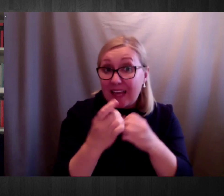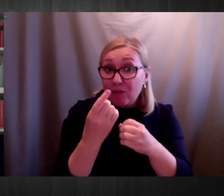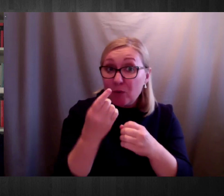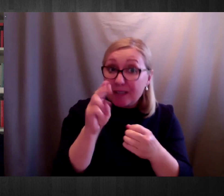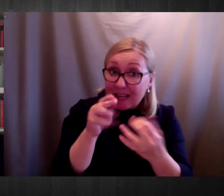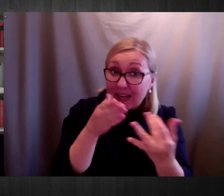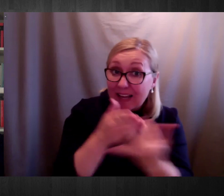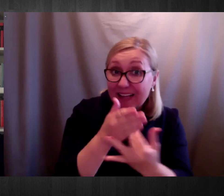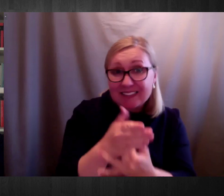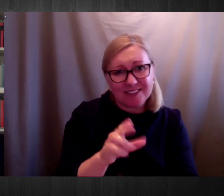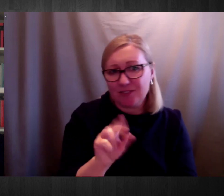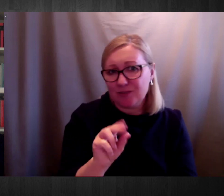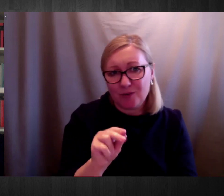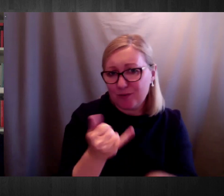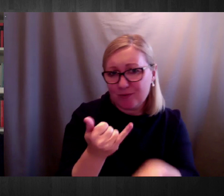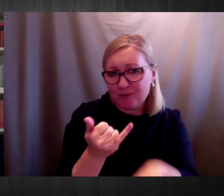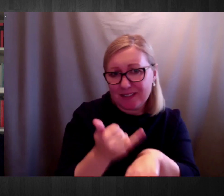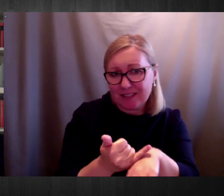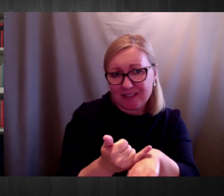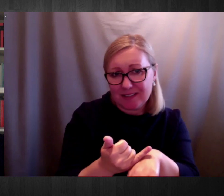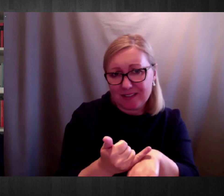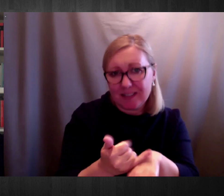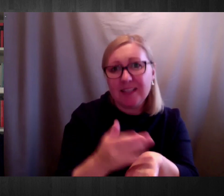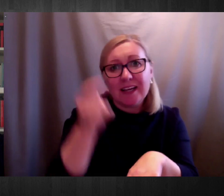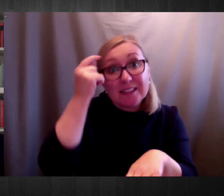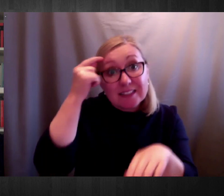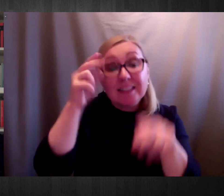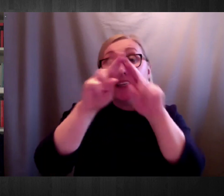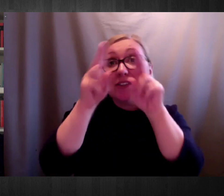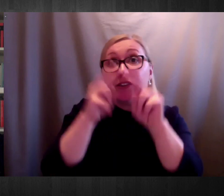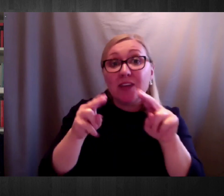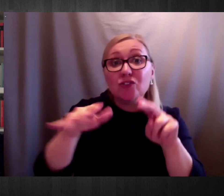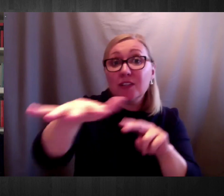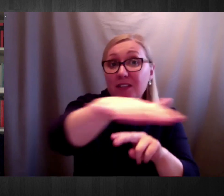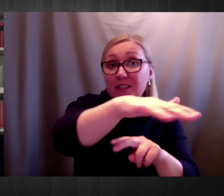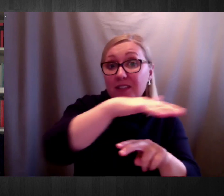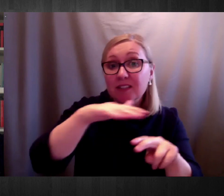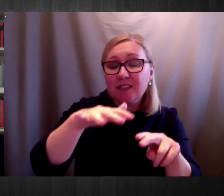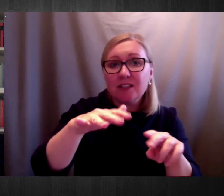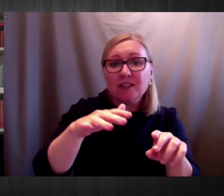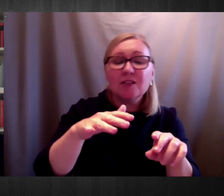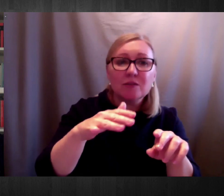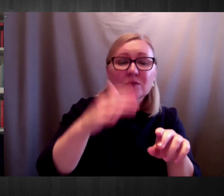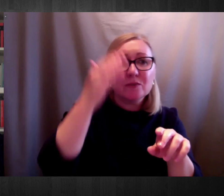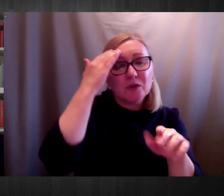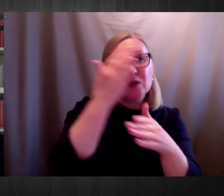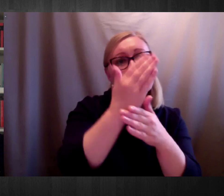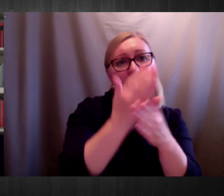I will raise the concern that internationally we are hearing that some states are considering